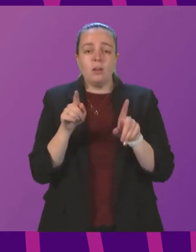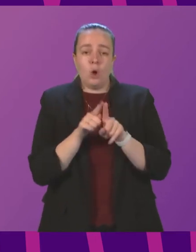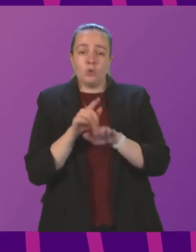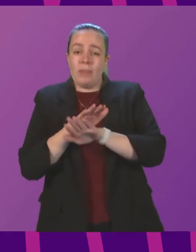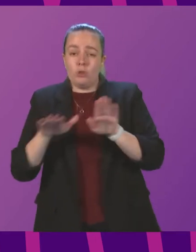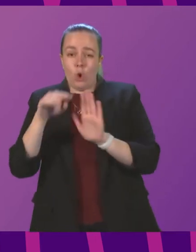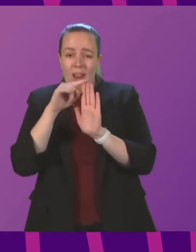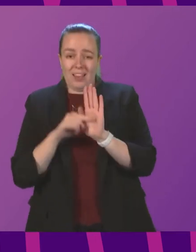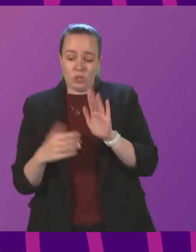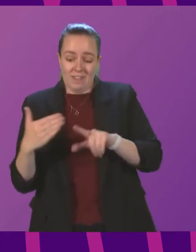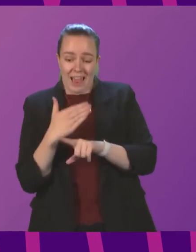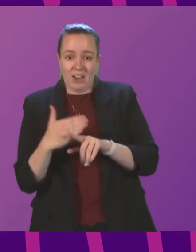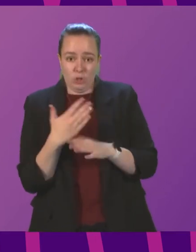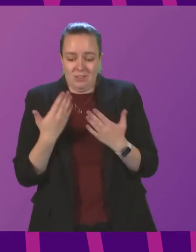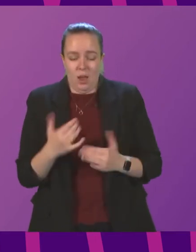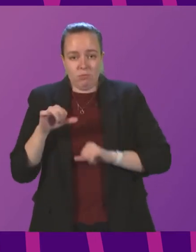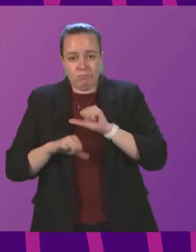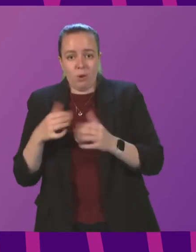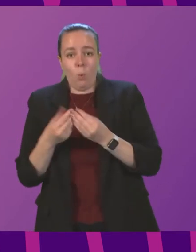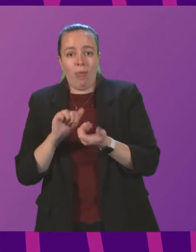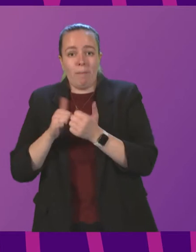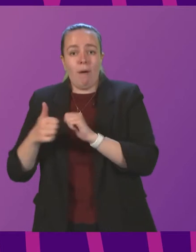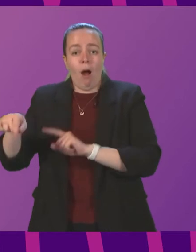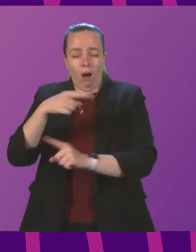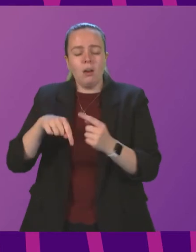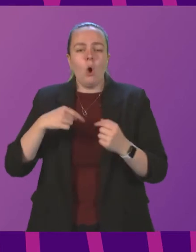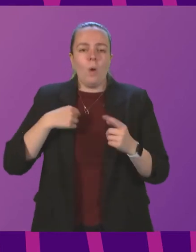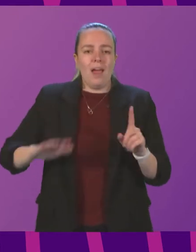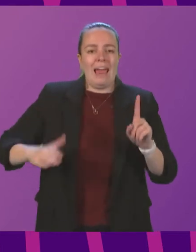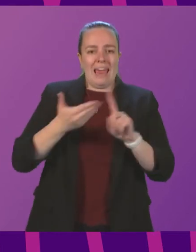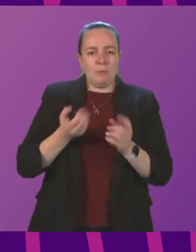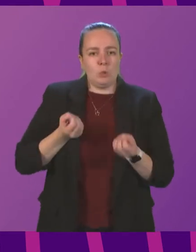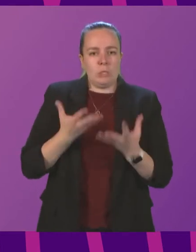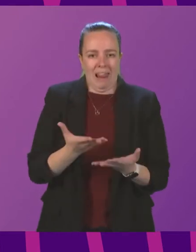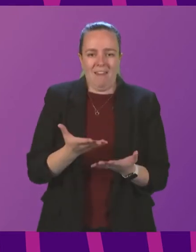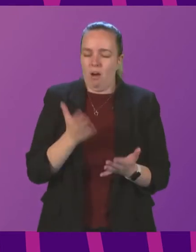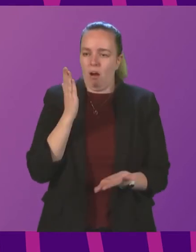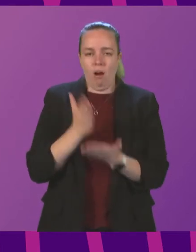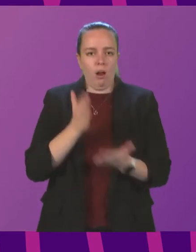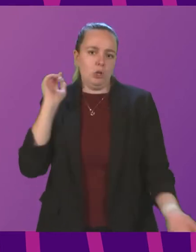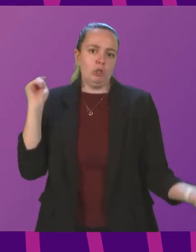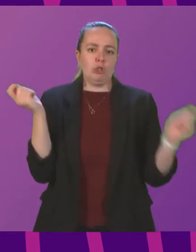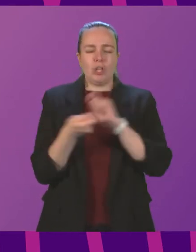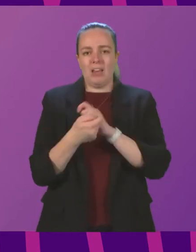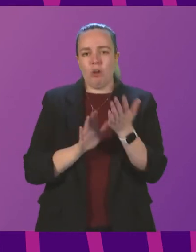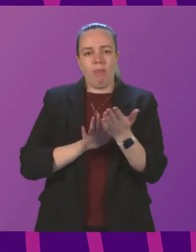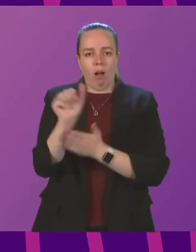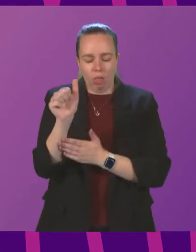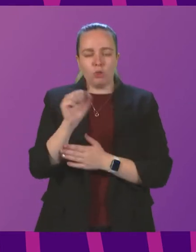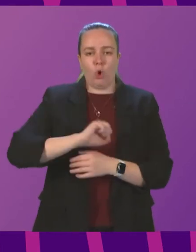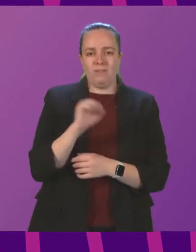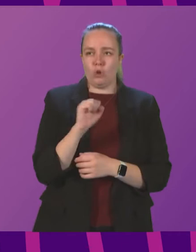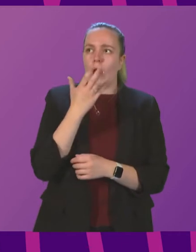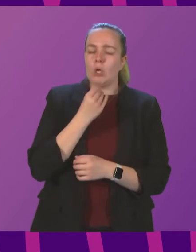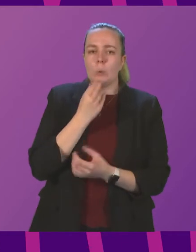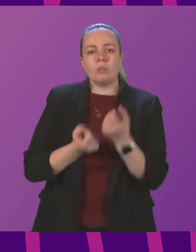actions that we're also progressing with our partners, we are aiming to deliver a fundamental change in the culture of Scotland's relationship with